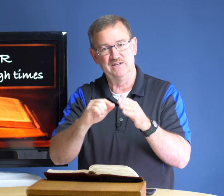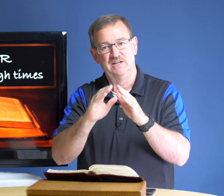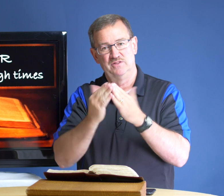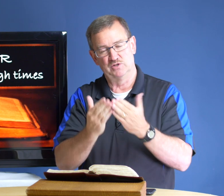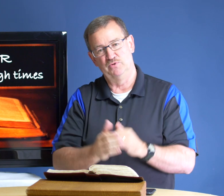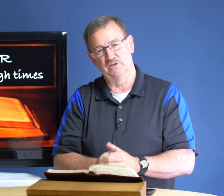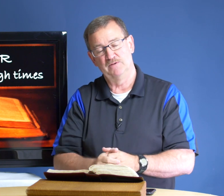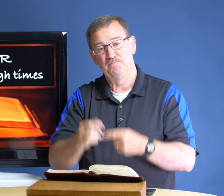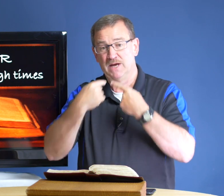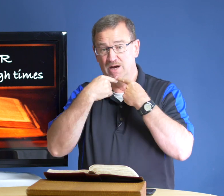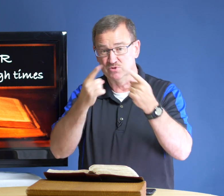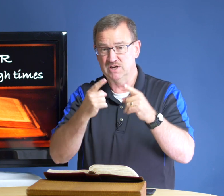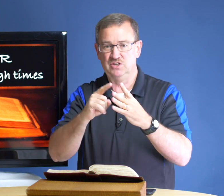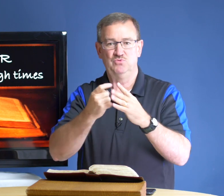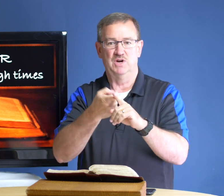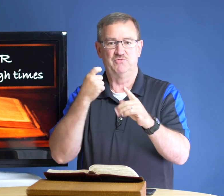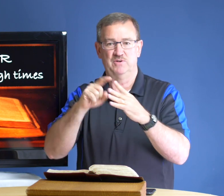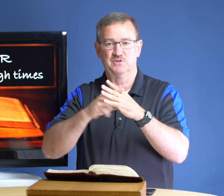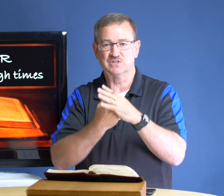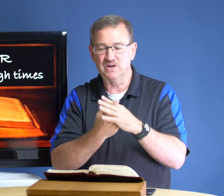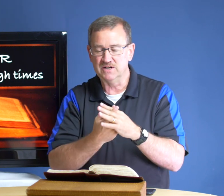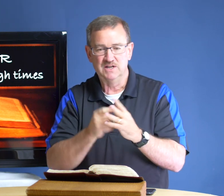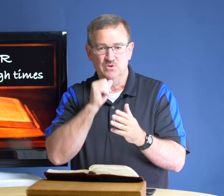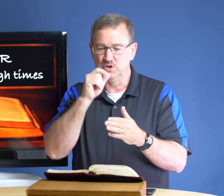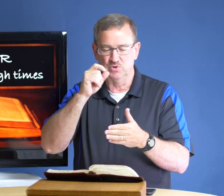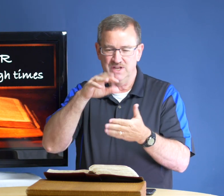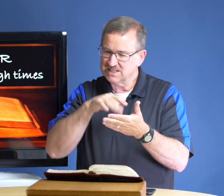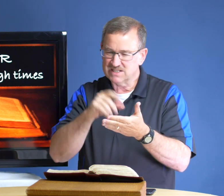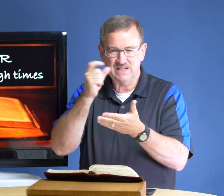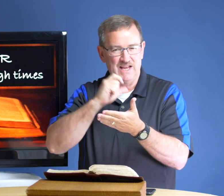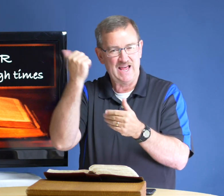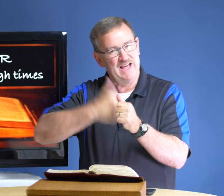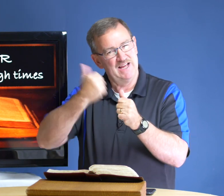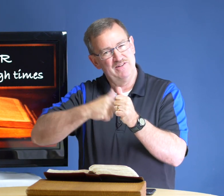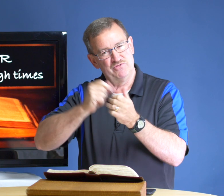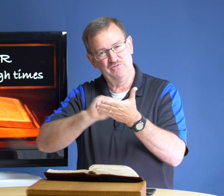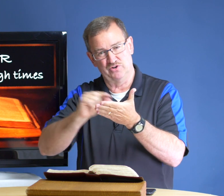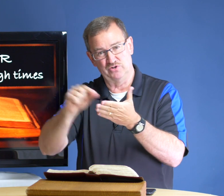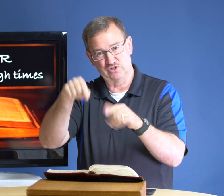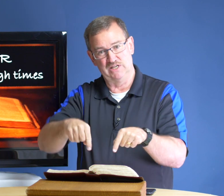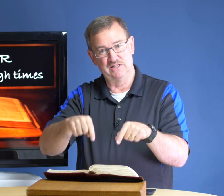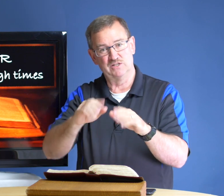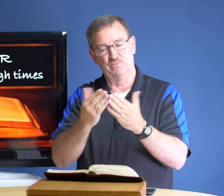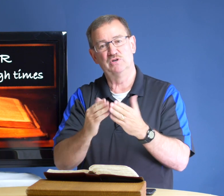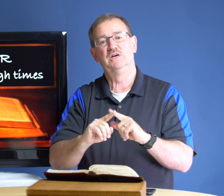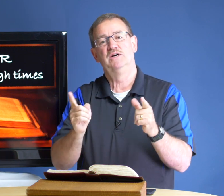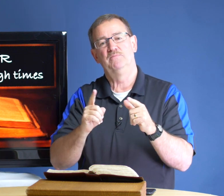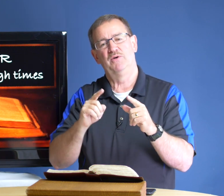this book i will tell you right from the start we will not study every verse in this book but